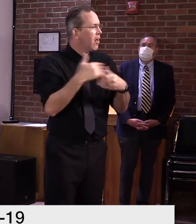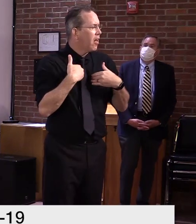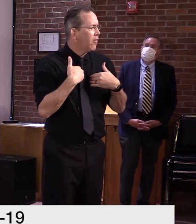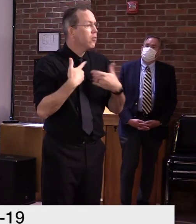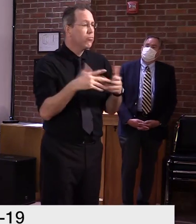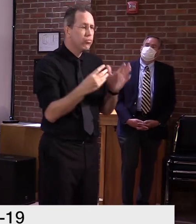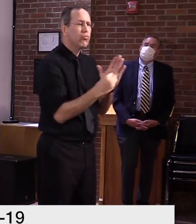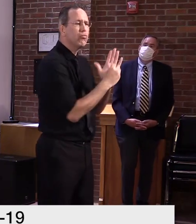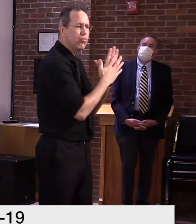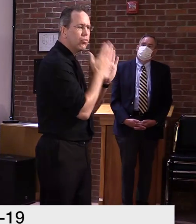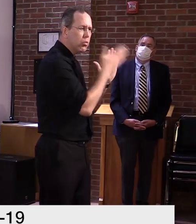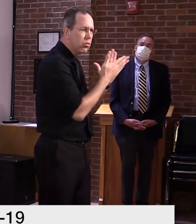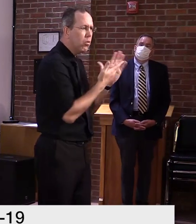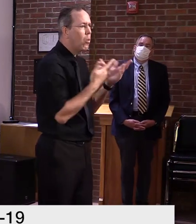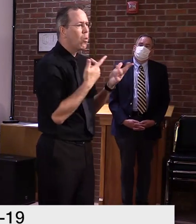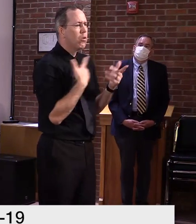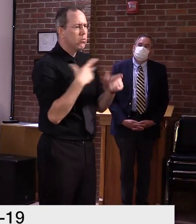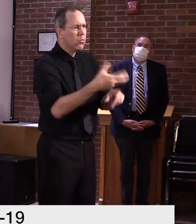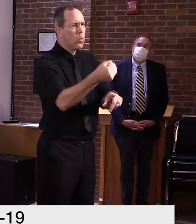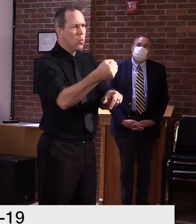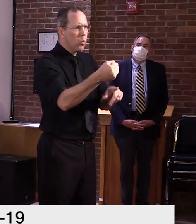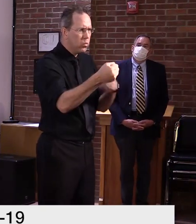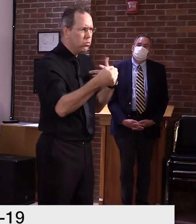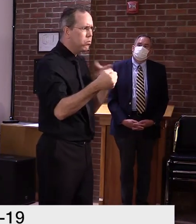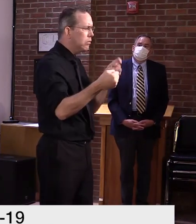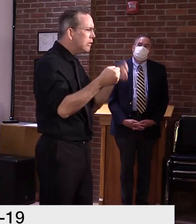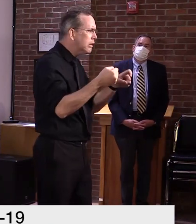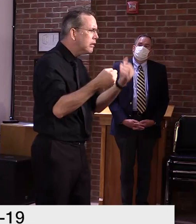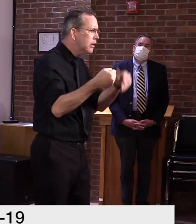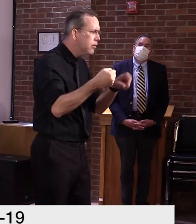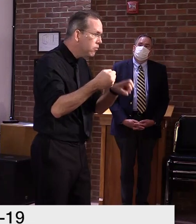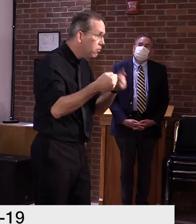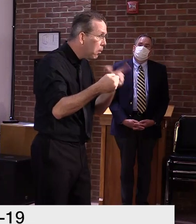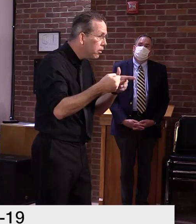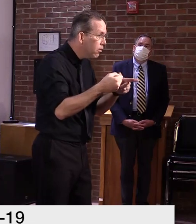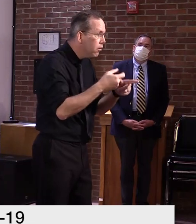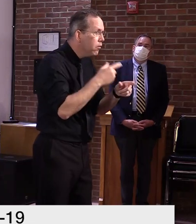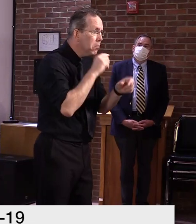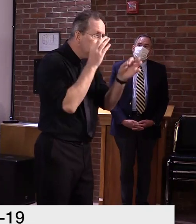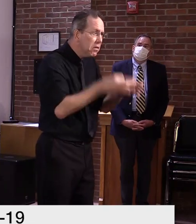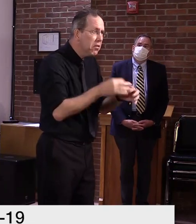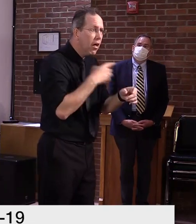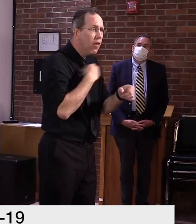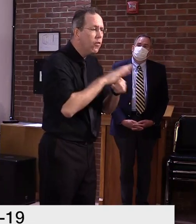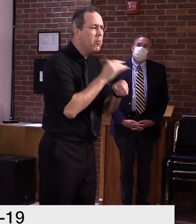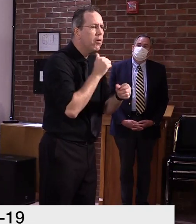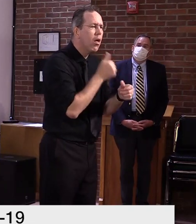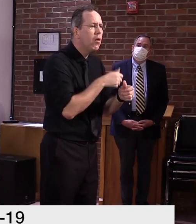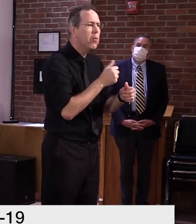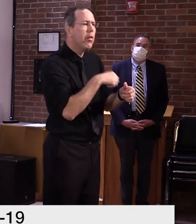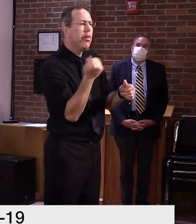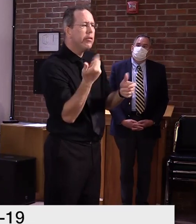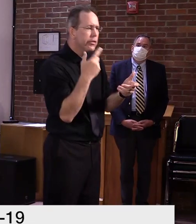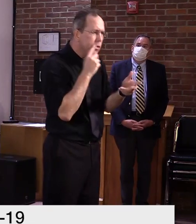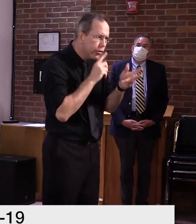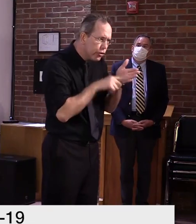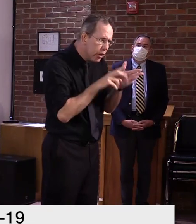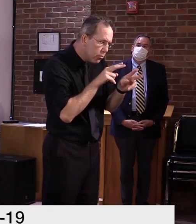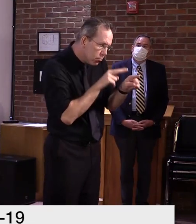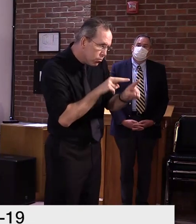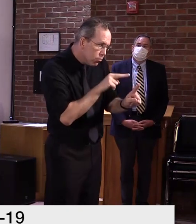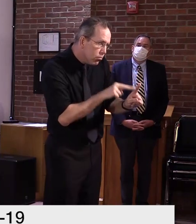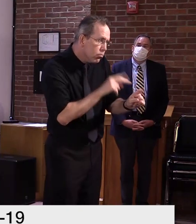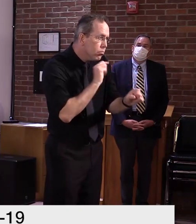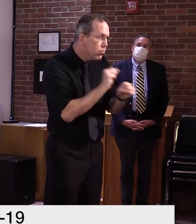reporting out, um, confirmed cases, not probable cases. We're still following up on probable cases with all the appropriate public health